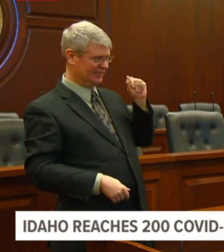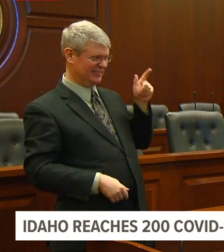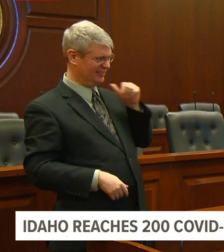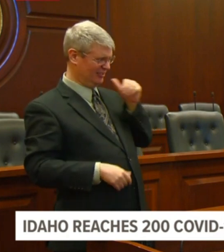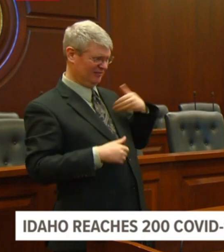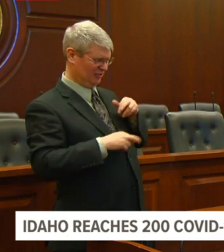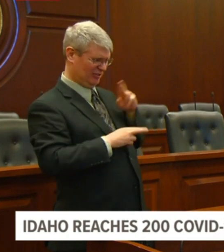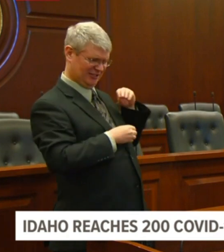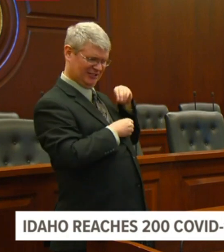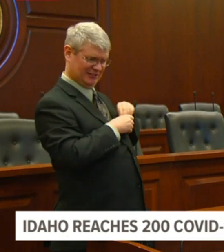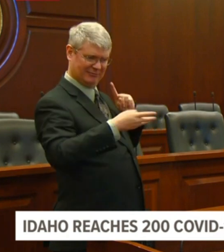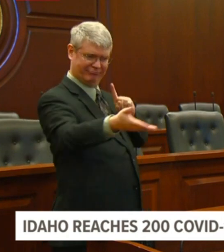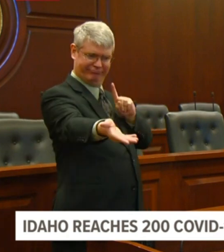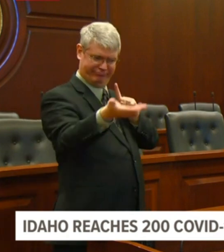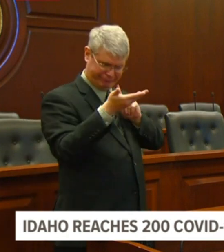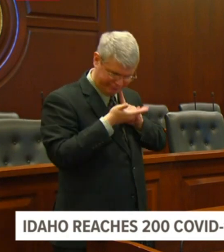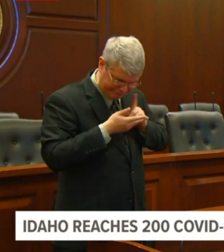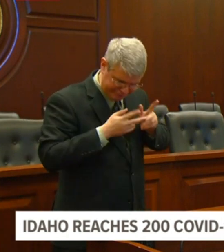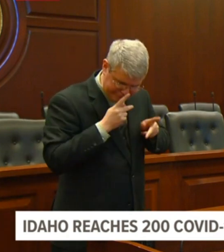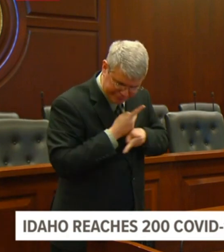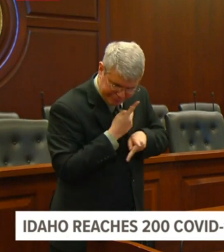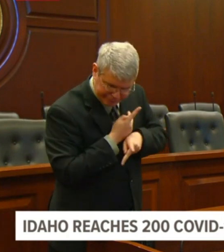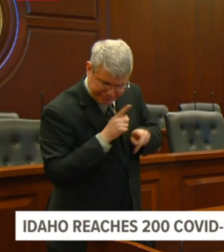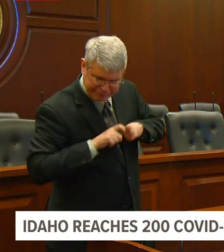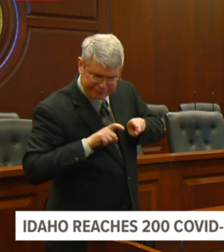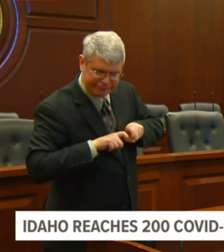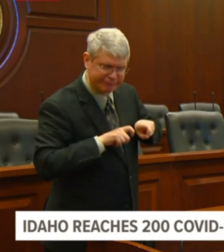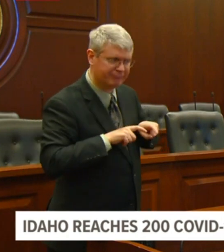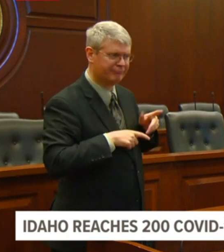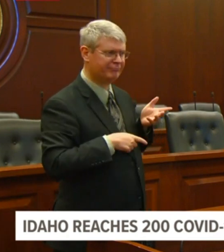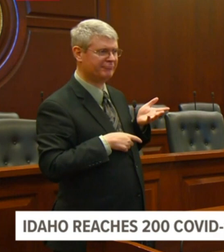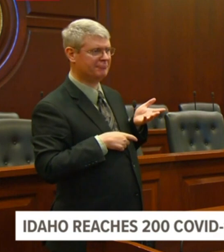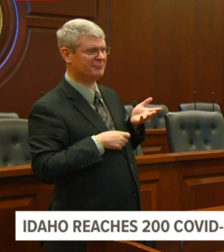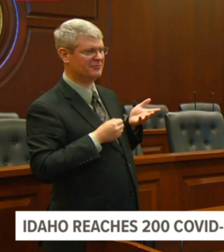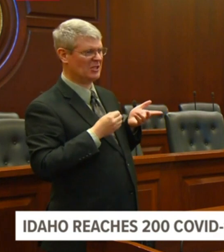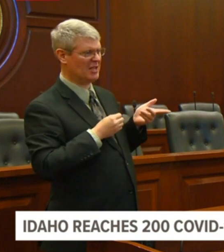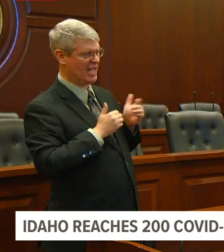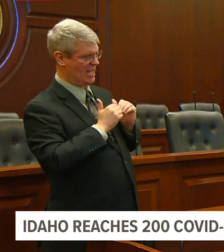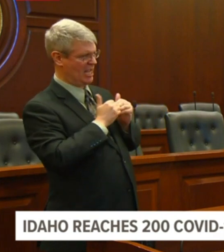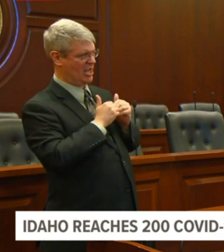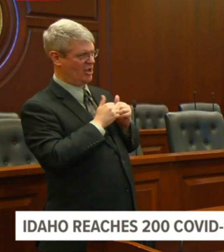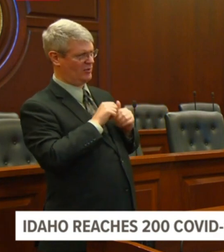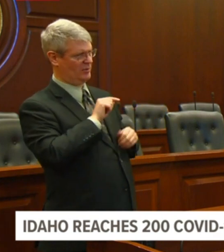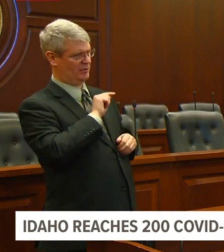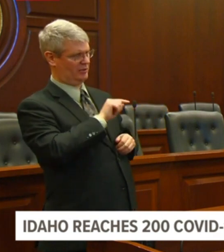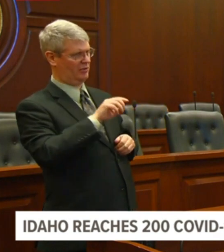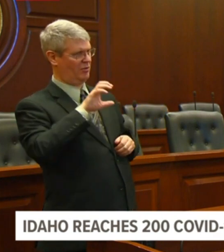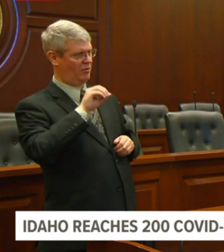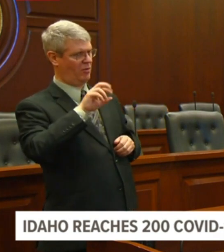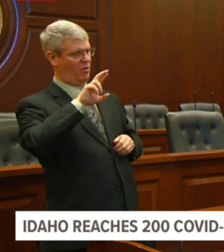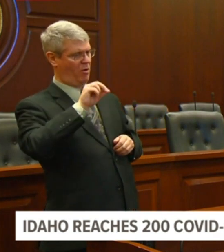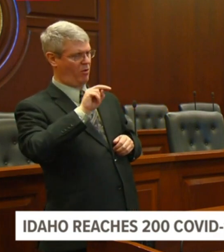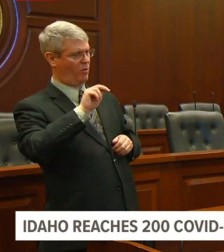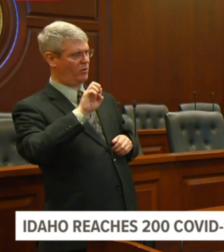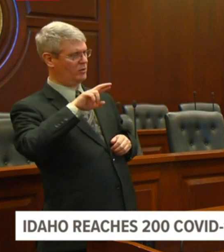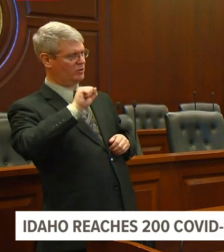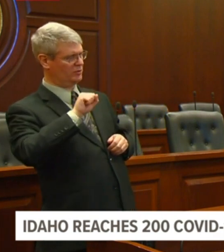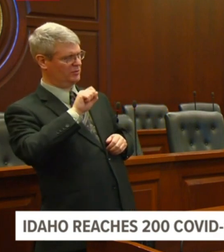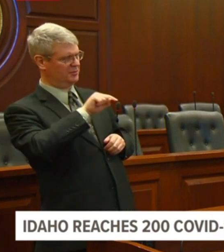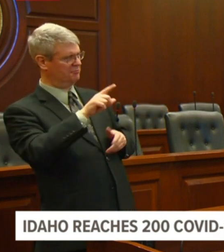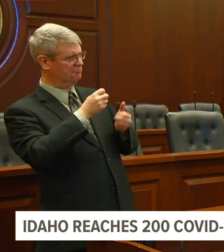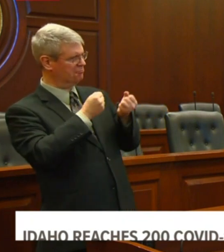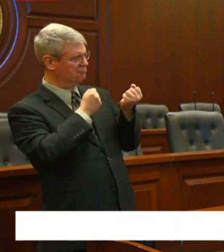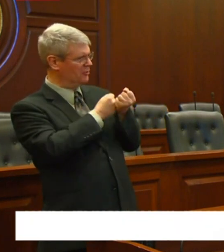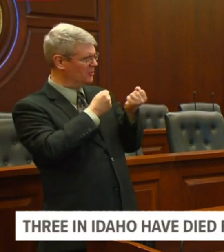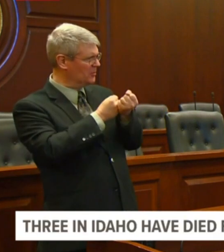specifically to help corners throughout the state as they're trying to deal with this incorrectly gather death counts? Uh, I, I don't know